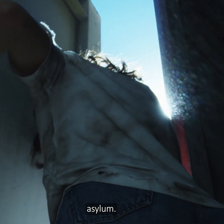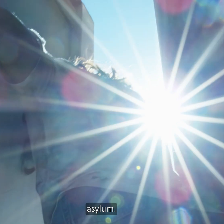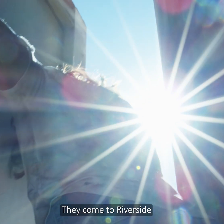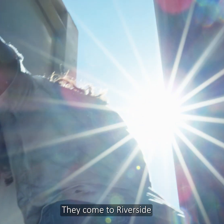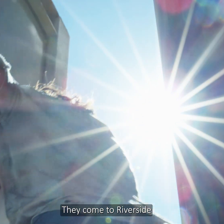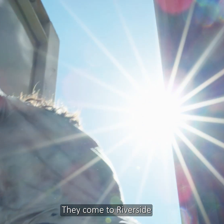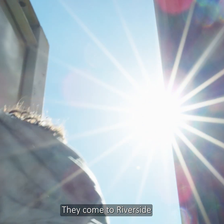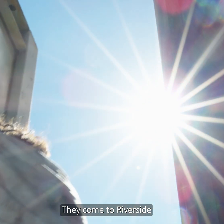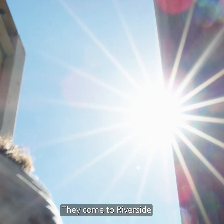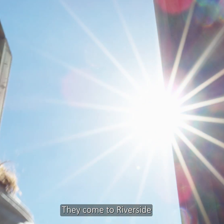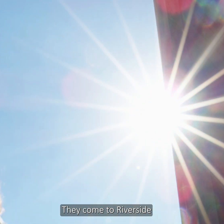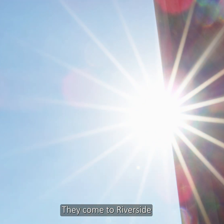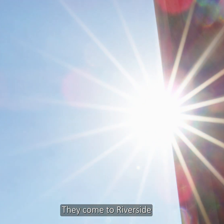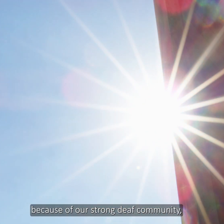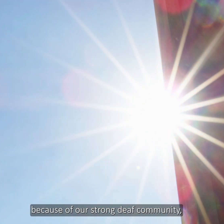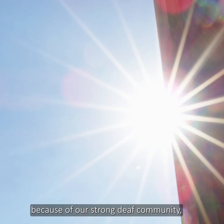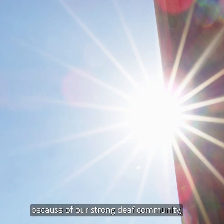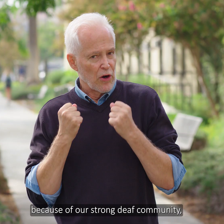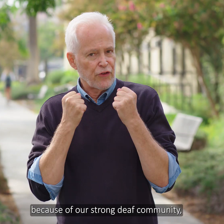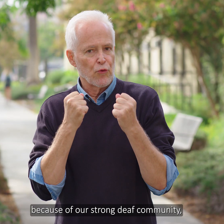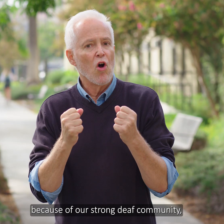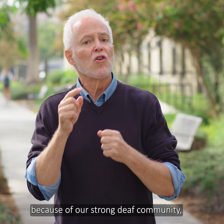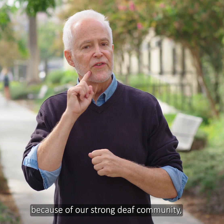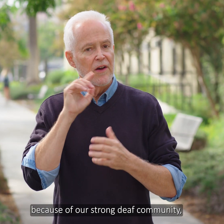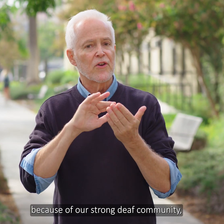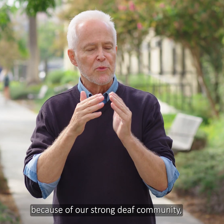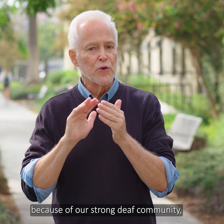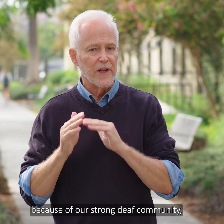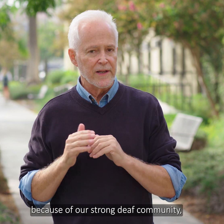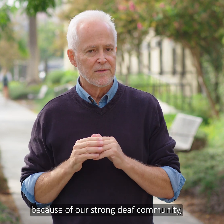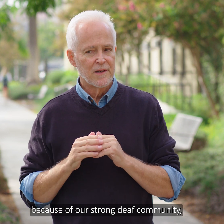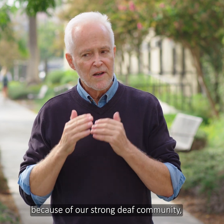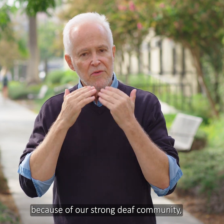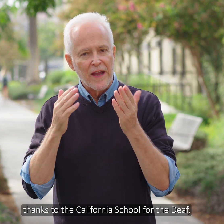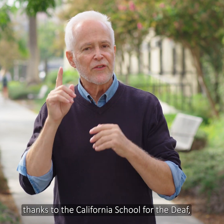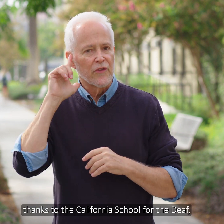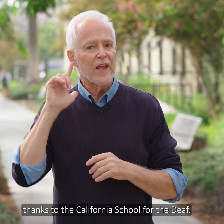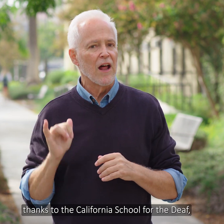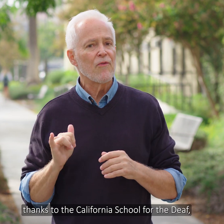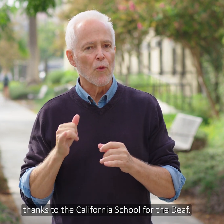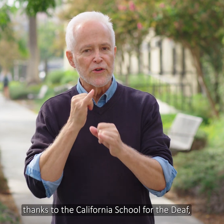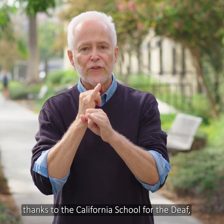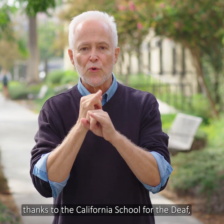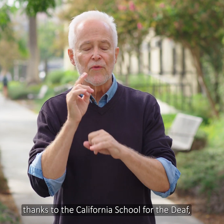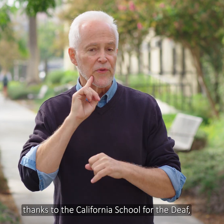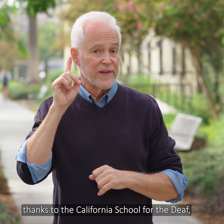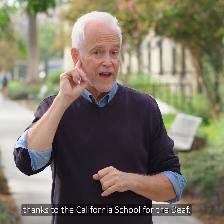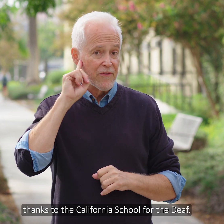They come to Riverside because of our strong deaf community, thanks to the California School for the Deaf,